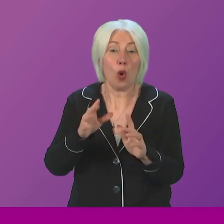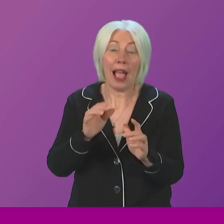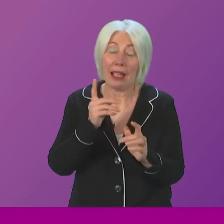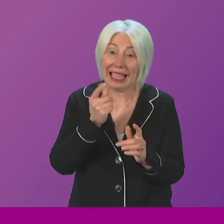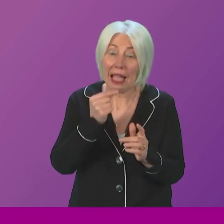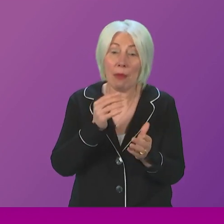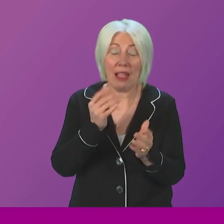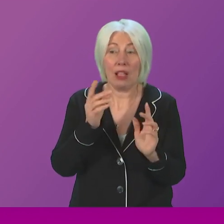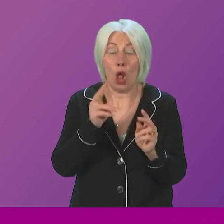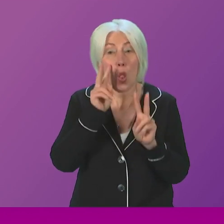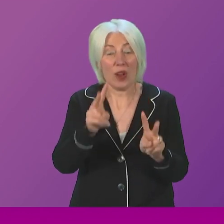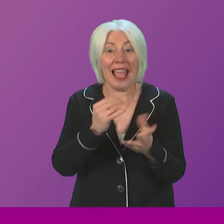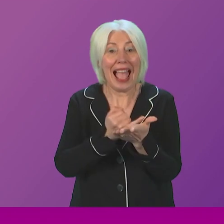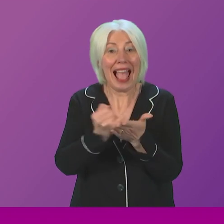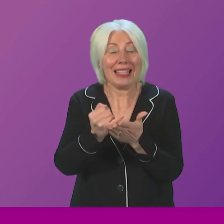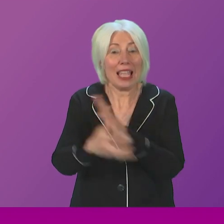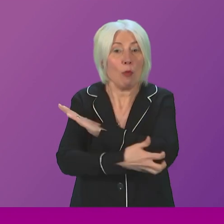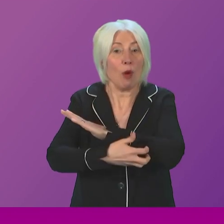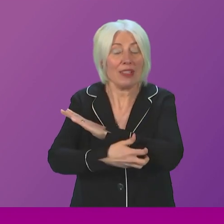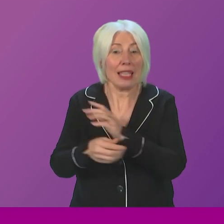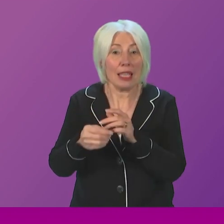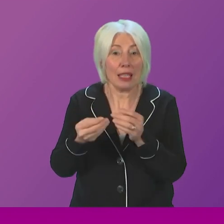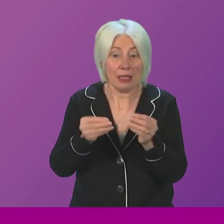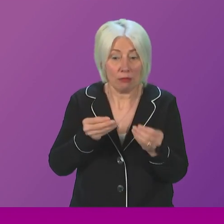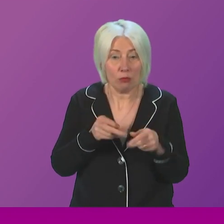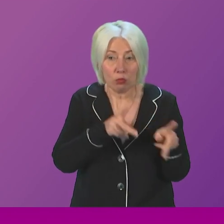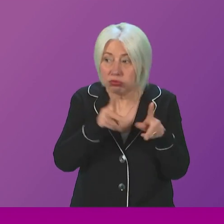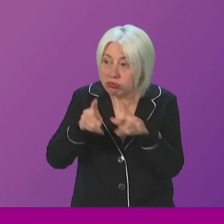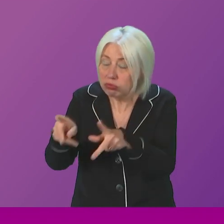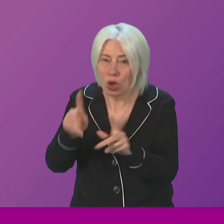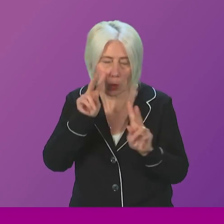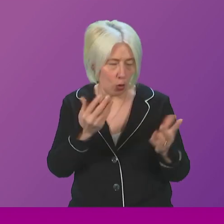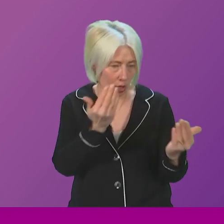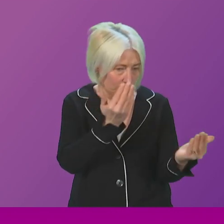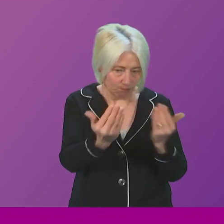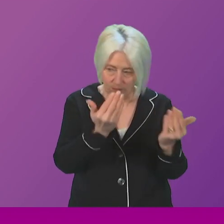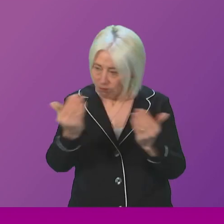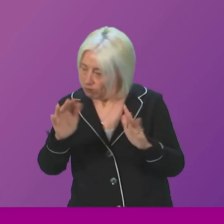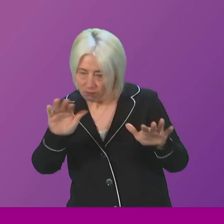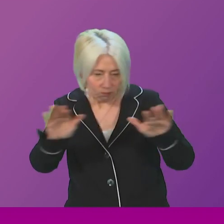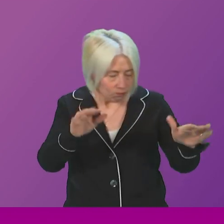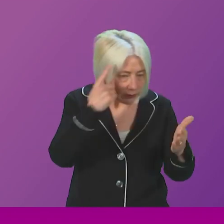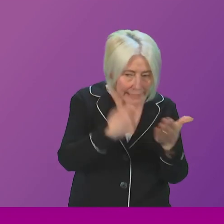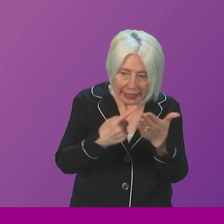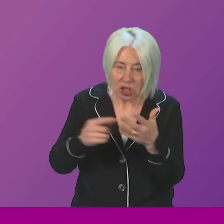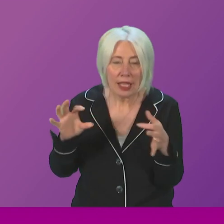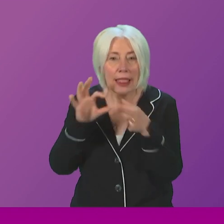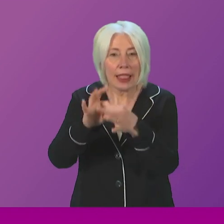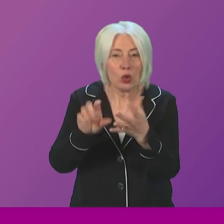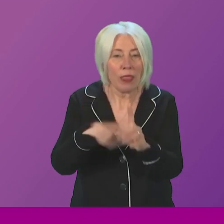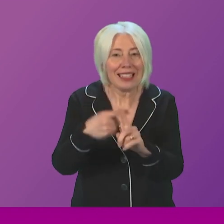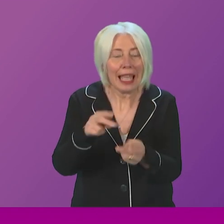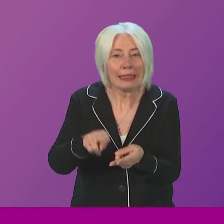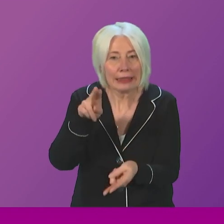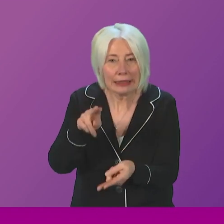-poverty measures. So we'll continue to make those very careful, balanced decisions in relation to taxation. We'll make